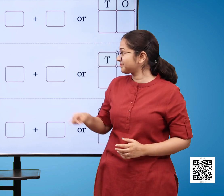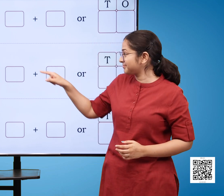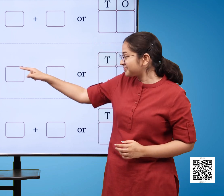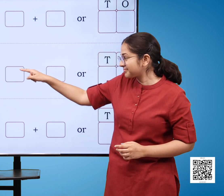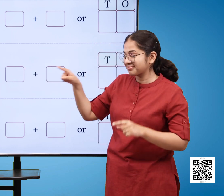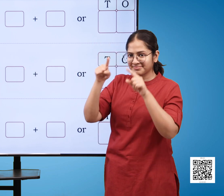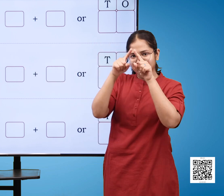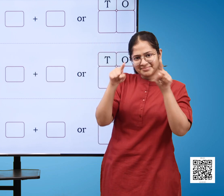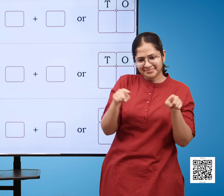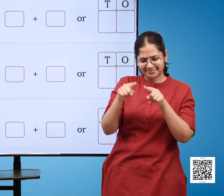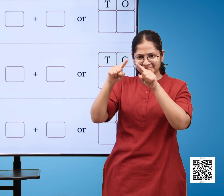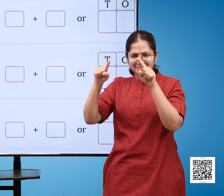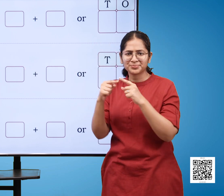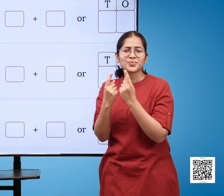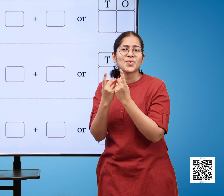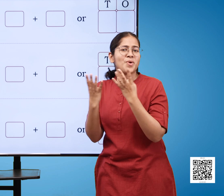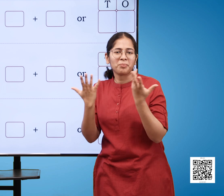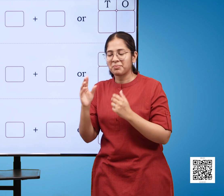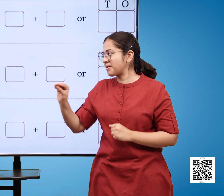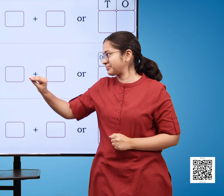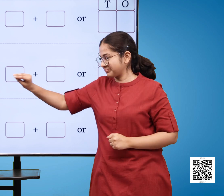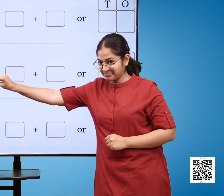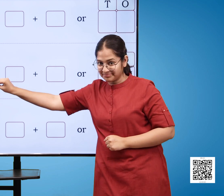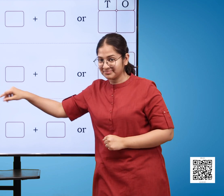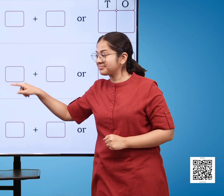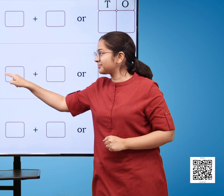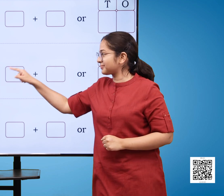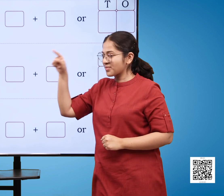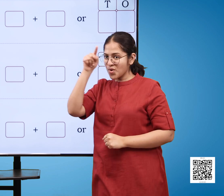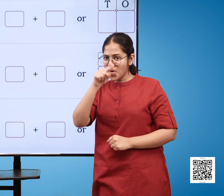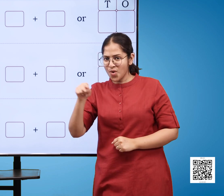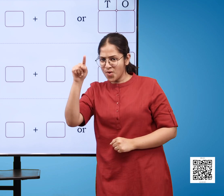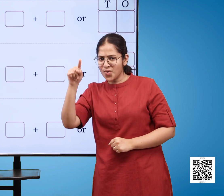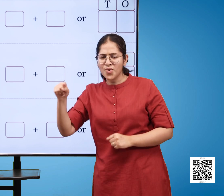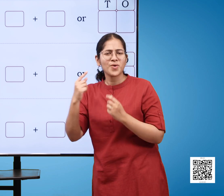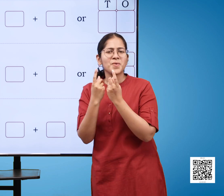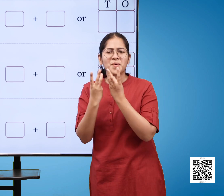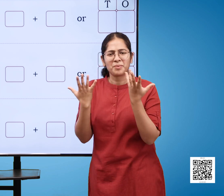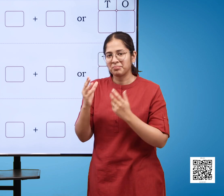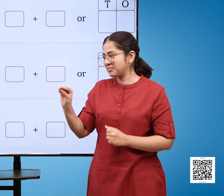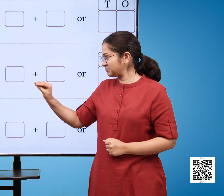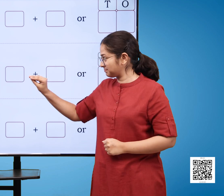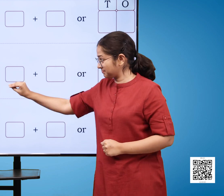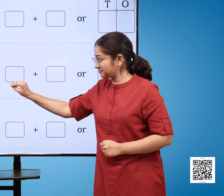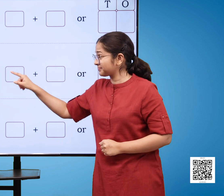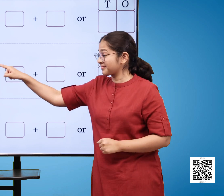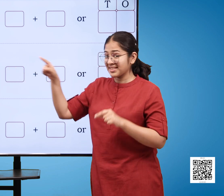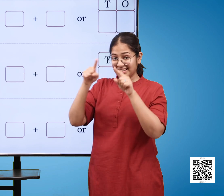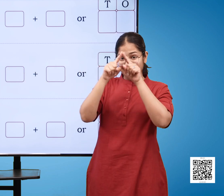there are five brown triangles blank tens three brown circles